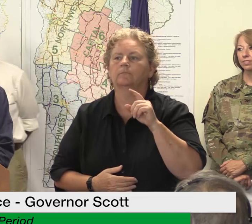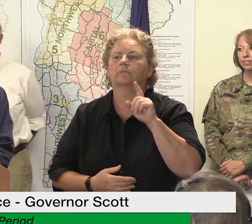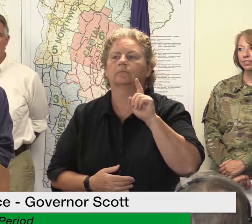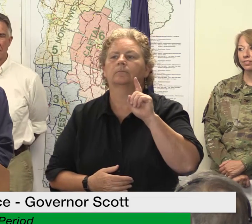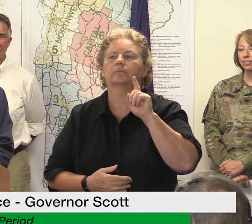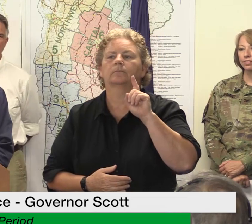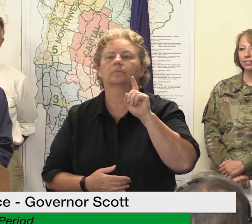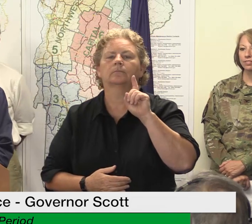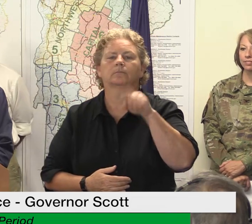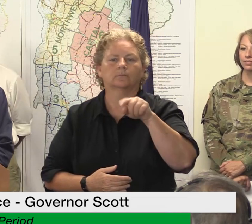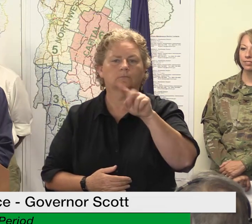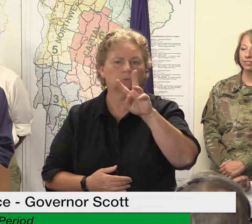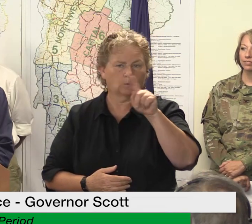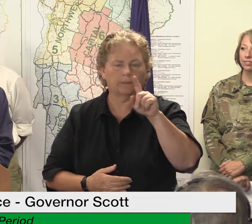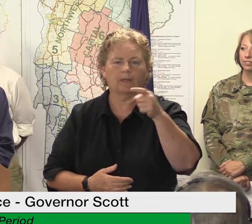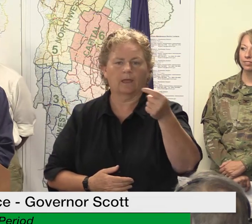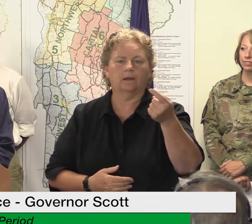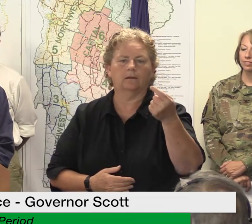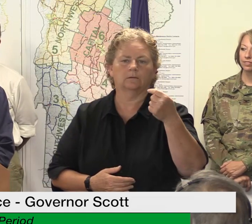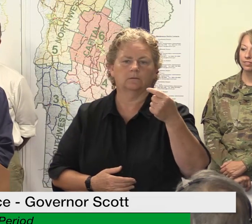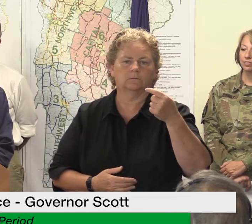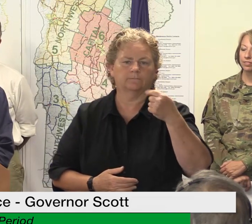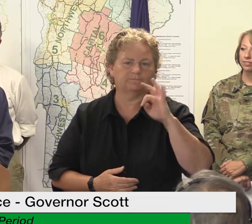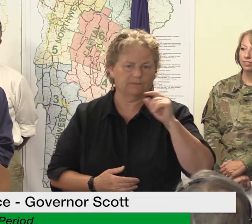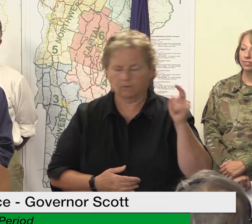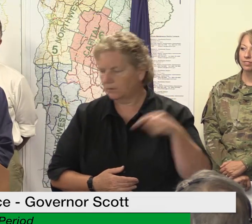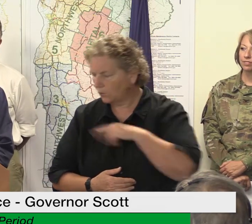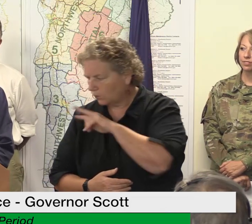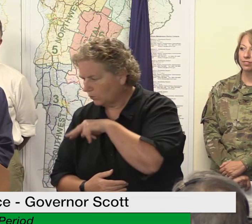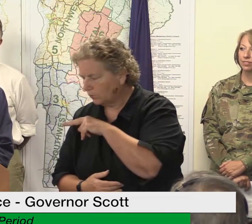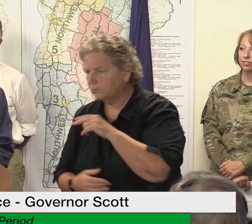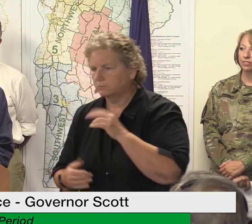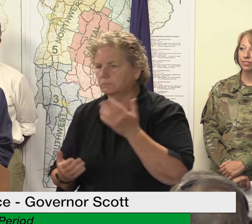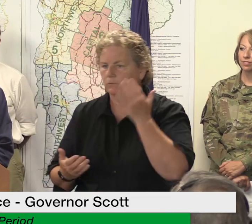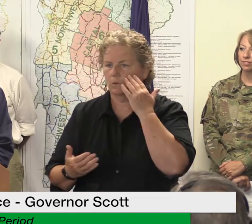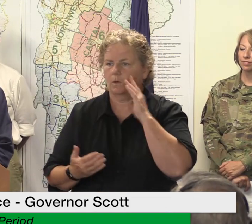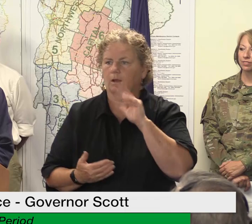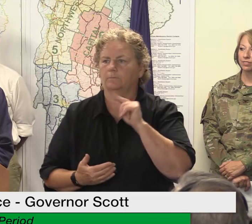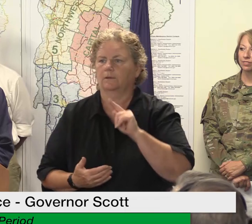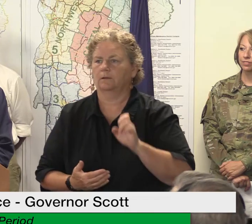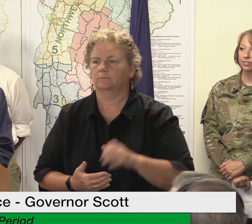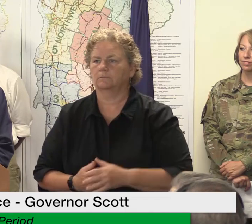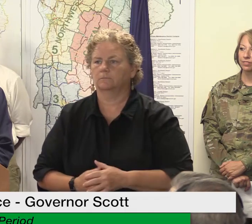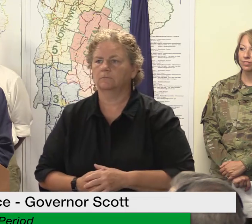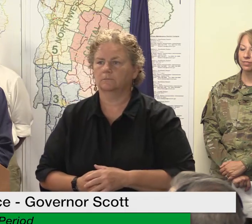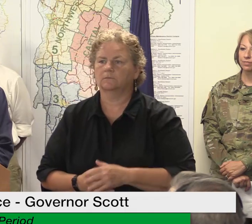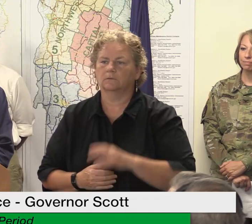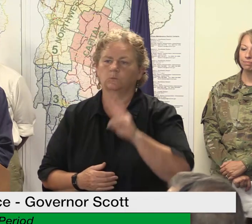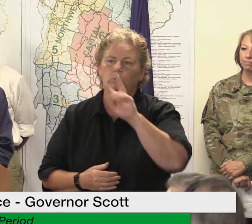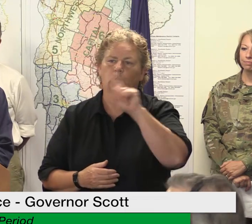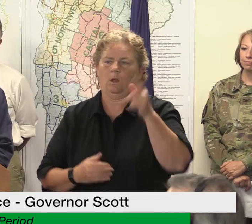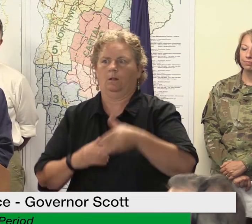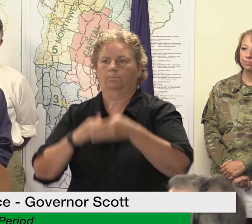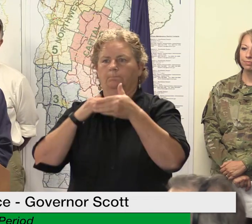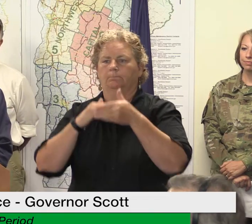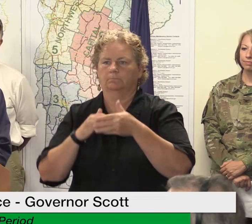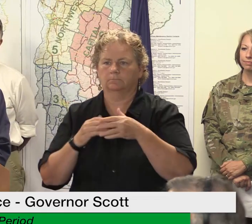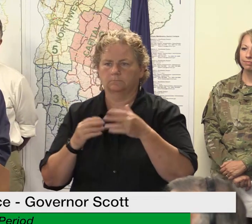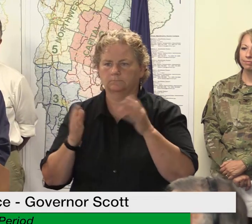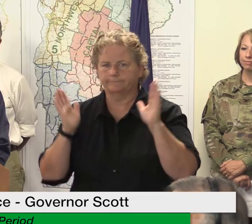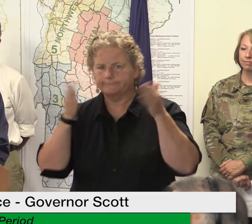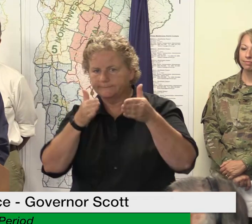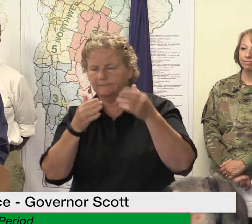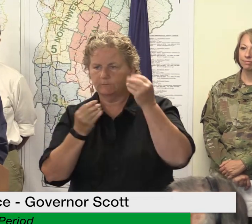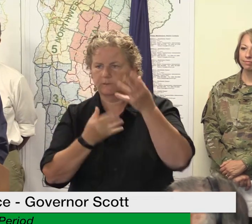and take a look at the property and see what the damages are so yes overall helps us very very much do you have any sort of timeline